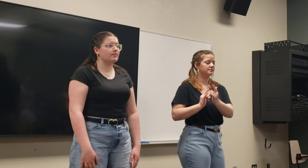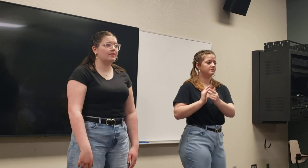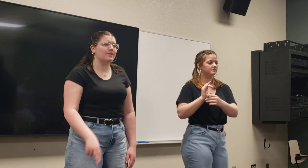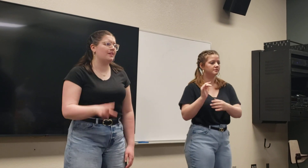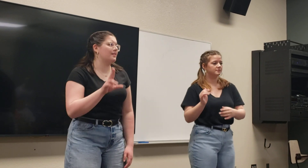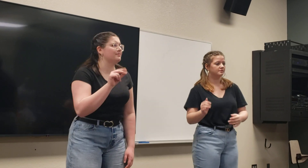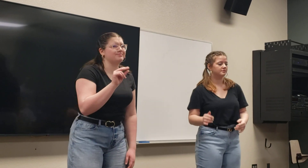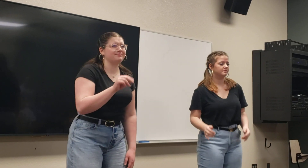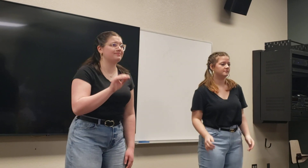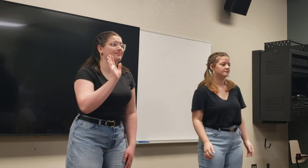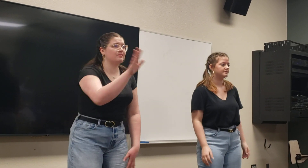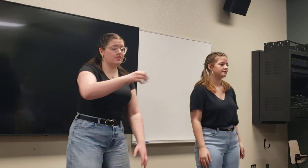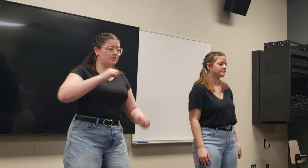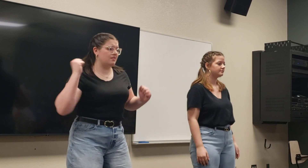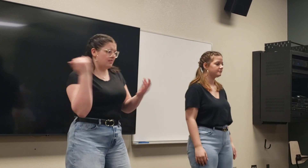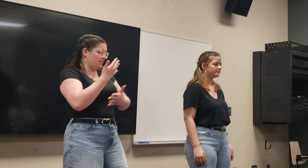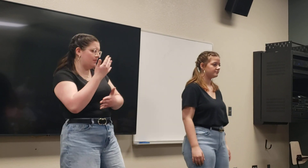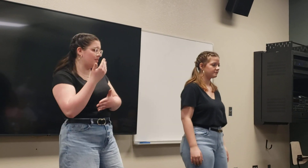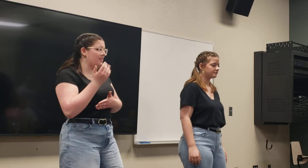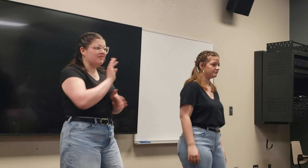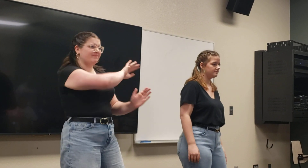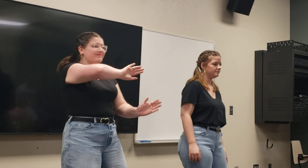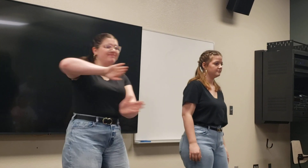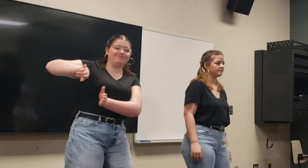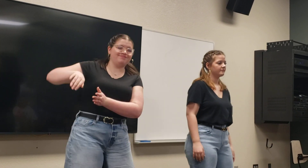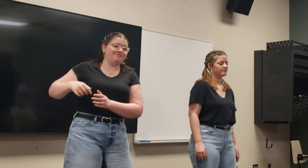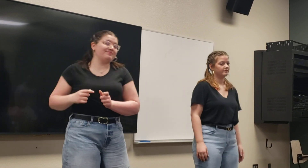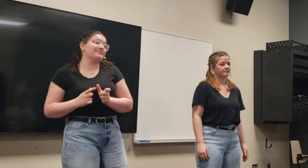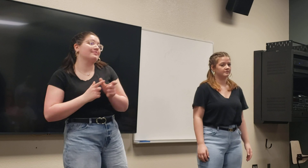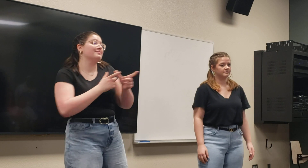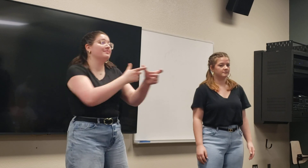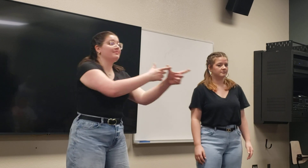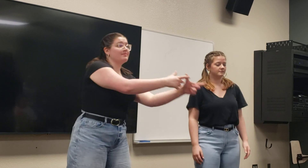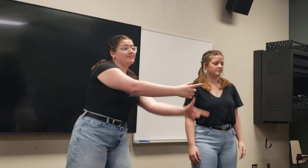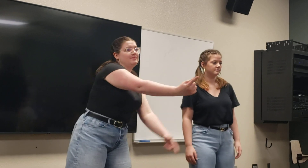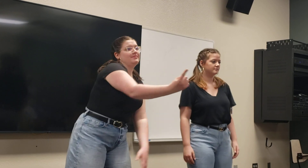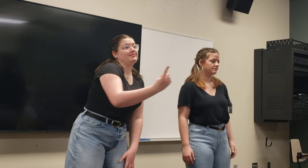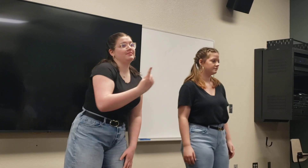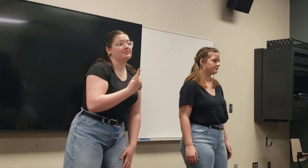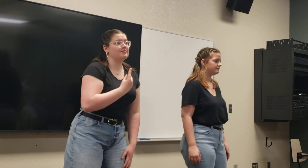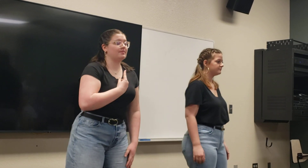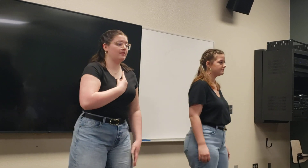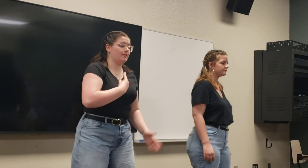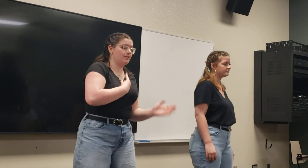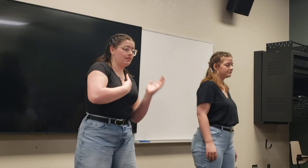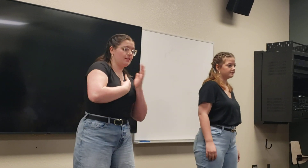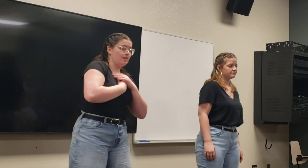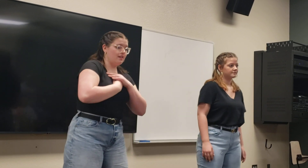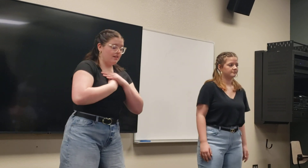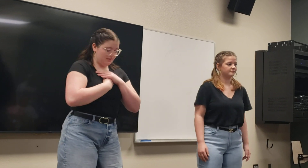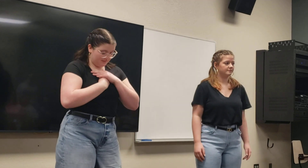And I'll just throw off your fear and come running to me. Oh,